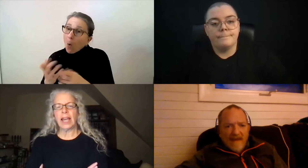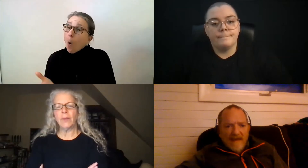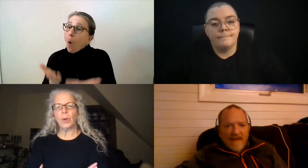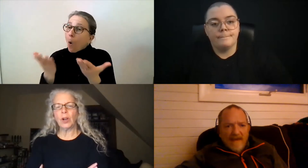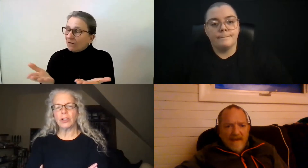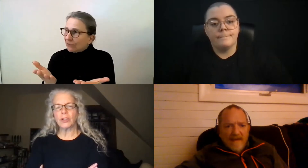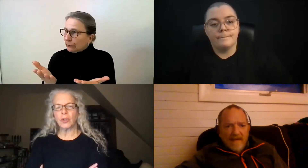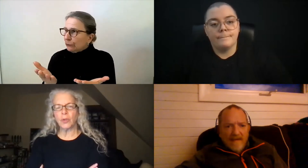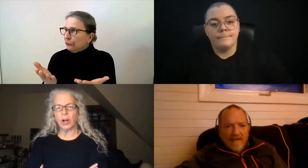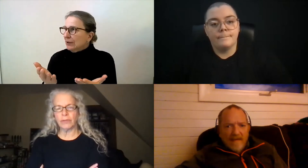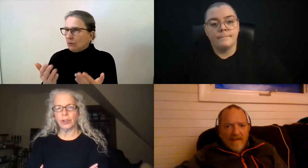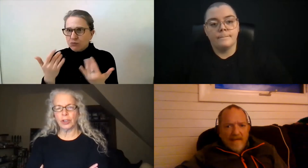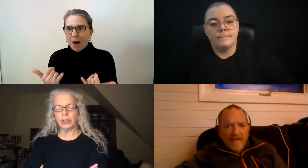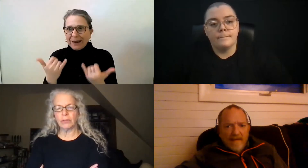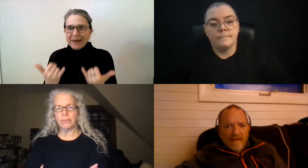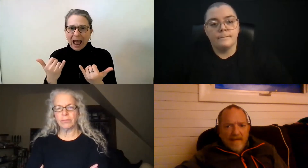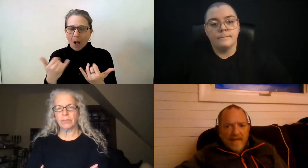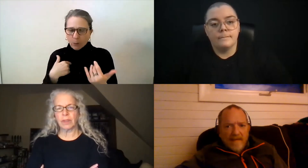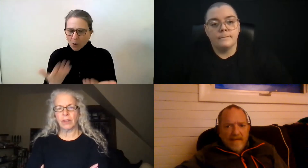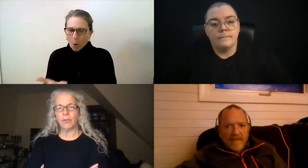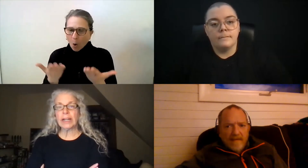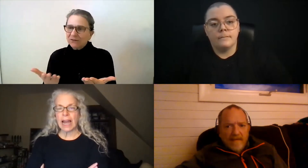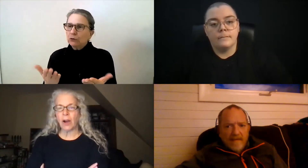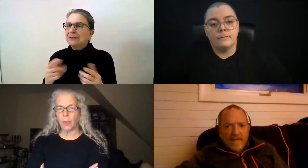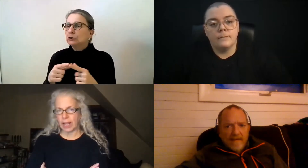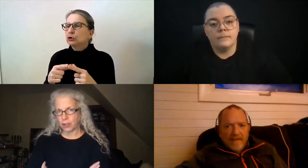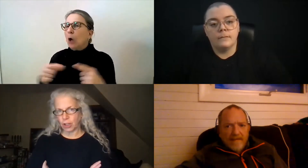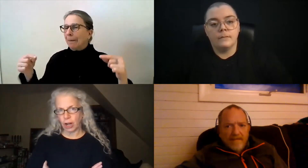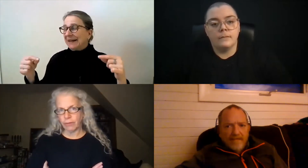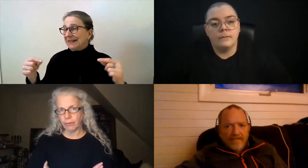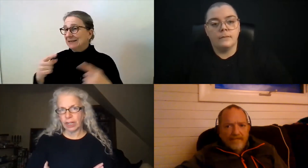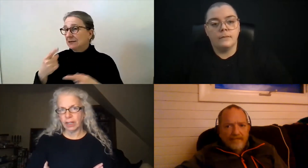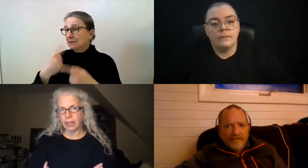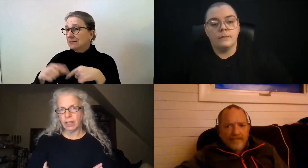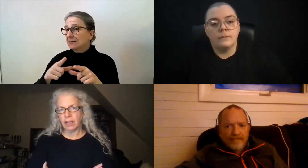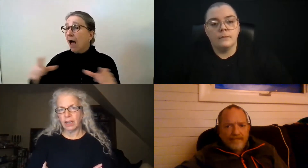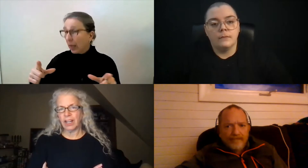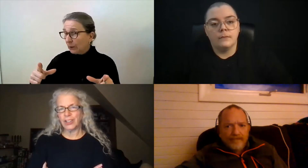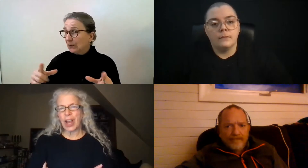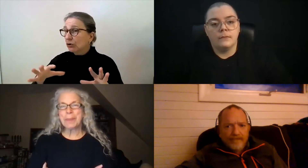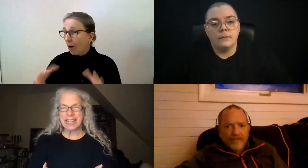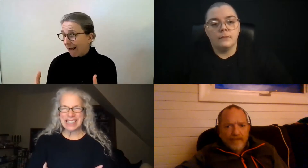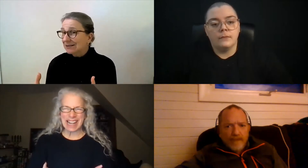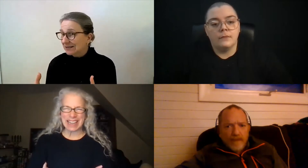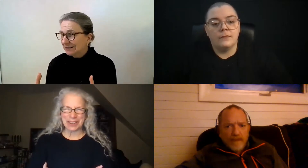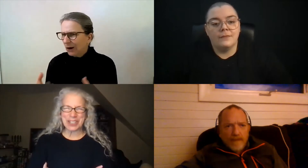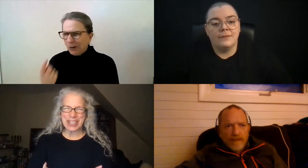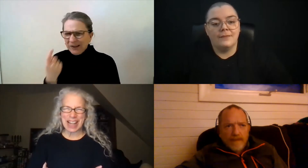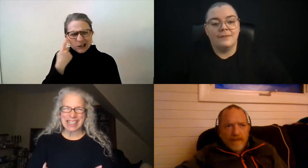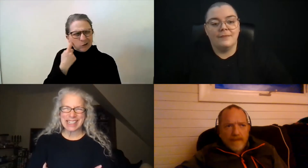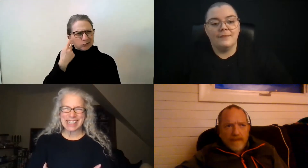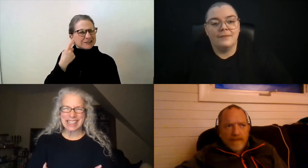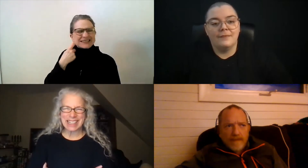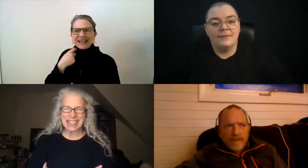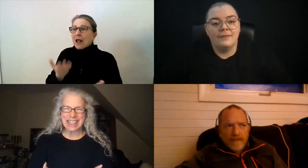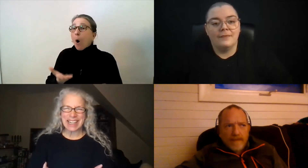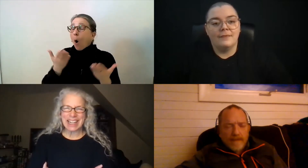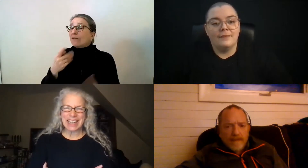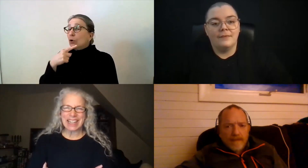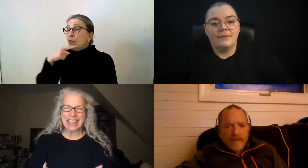And we also offer, right now we're actually offering a Japanese sign language class.